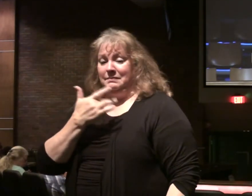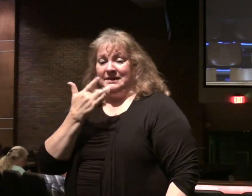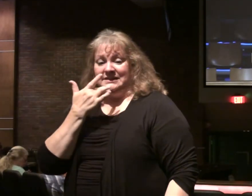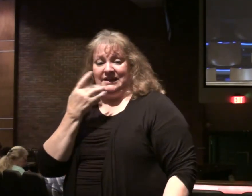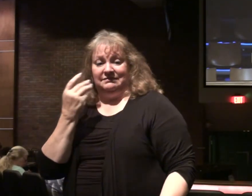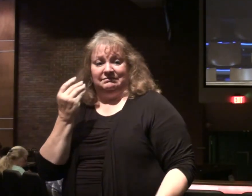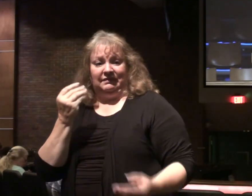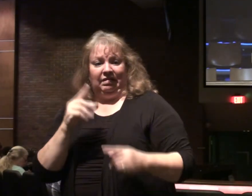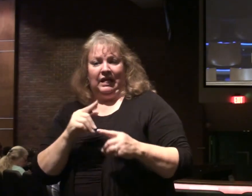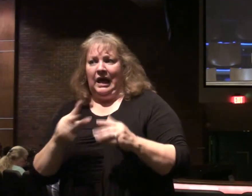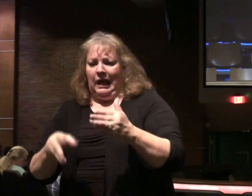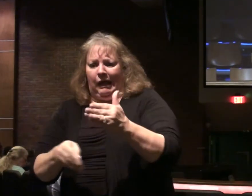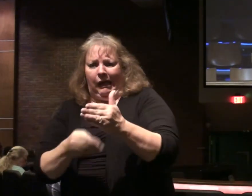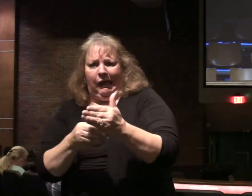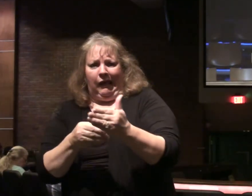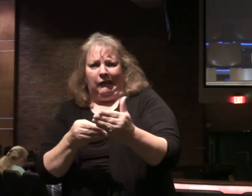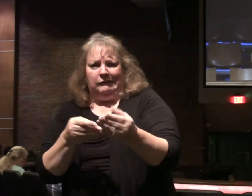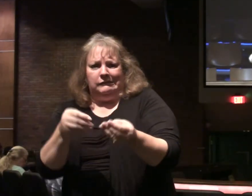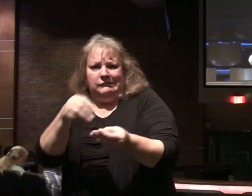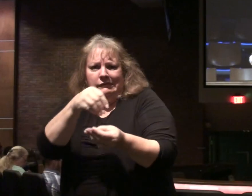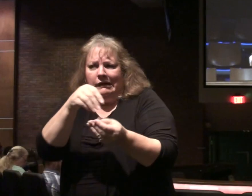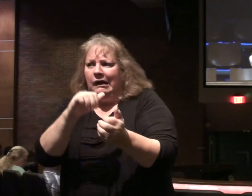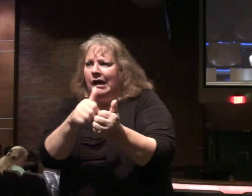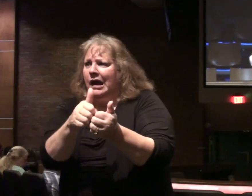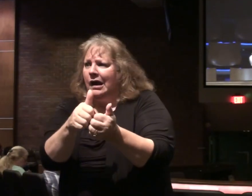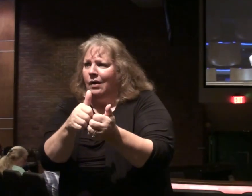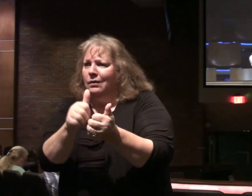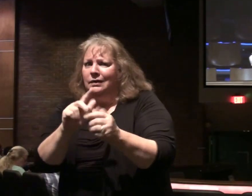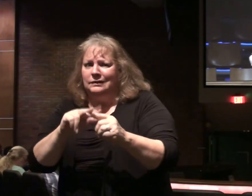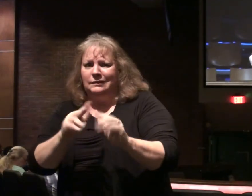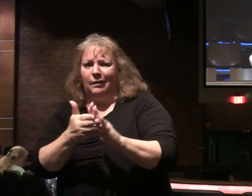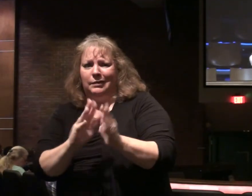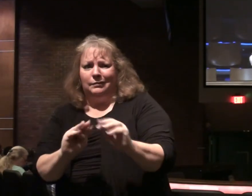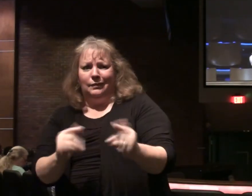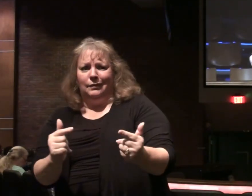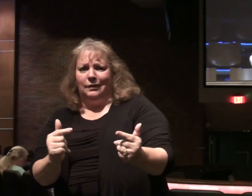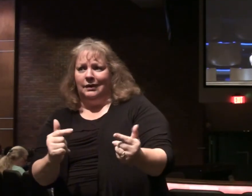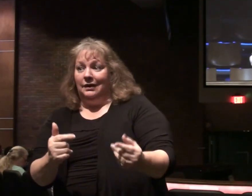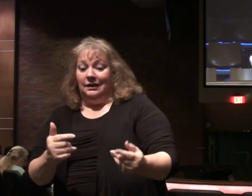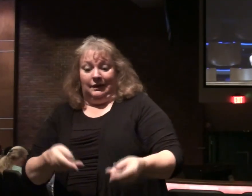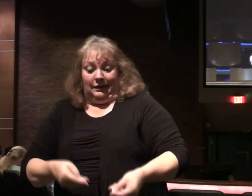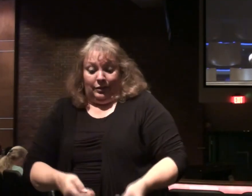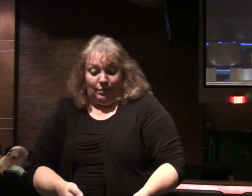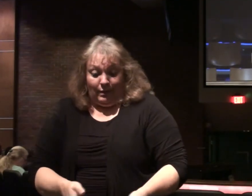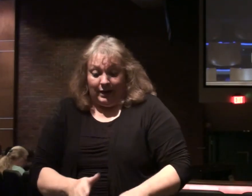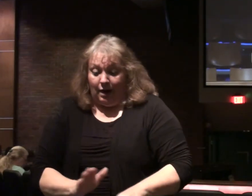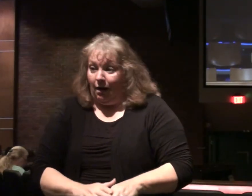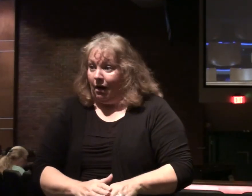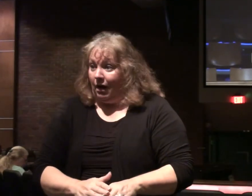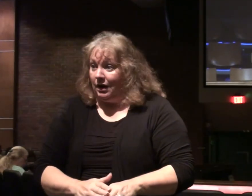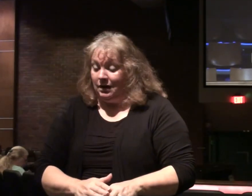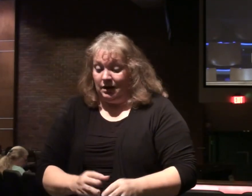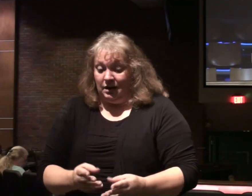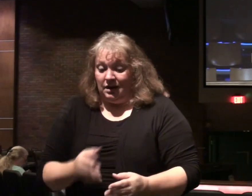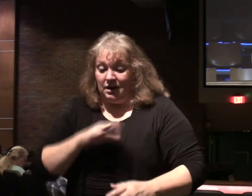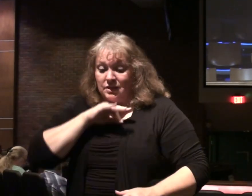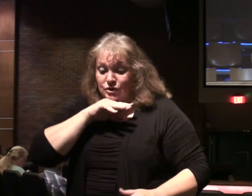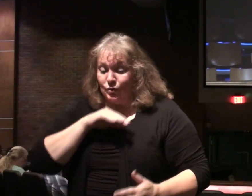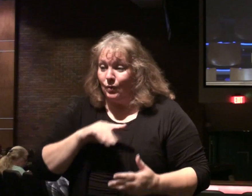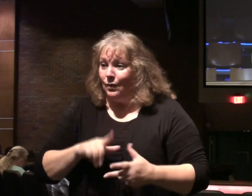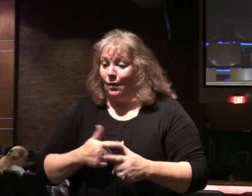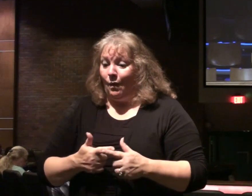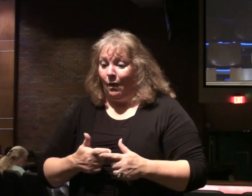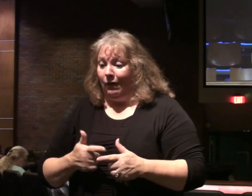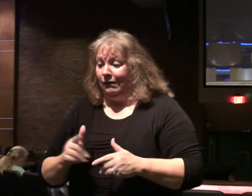what will you season? Then what will it be seasoned? It is useless, either for the soil or the manure pile. It is thrown out.